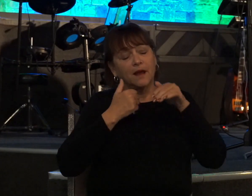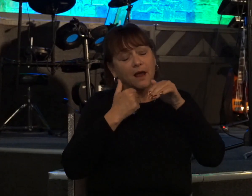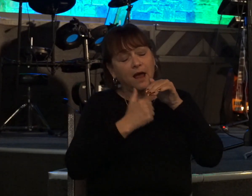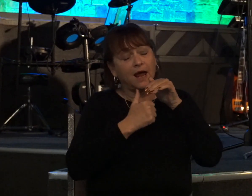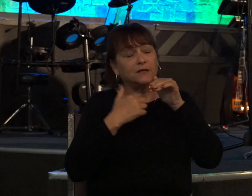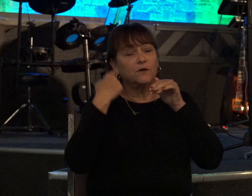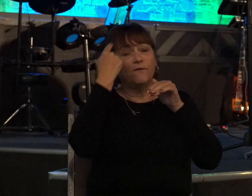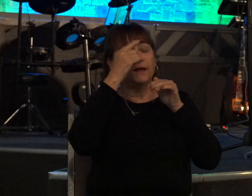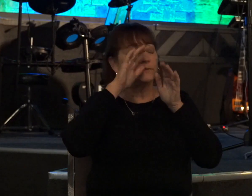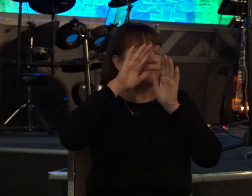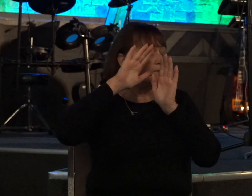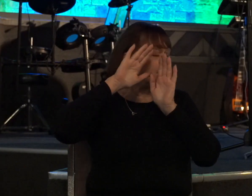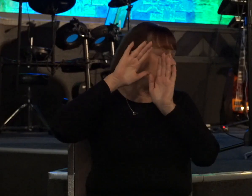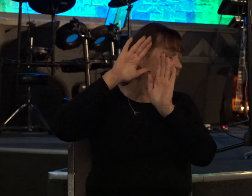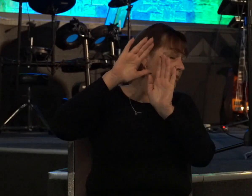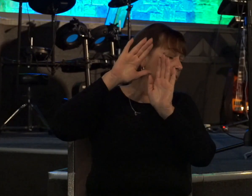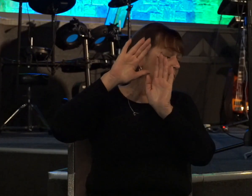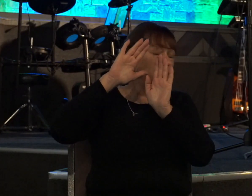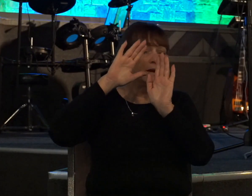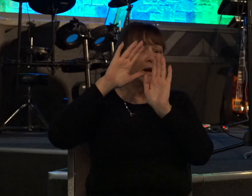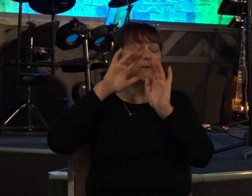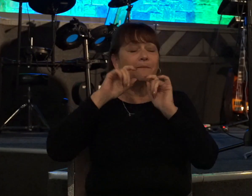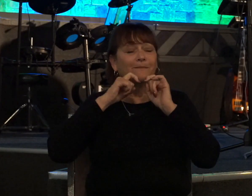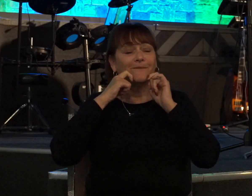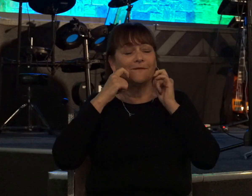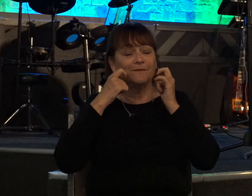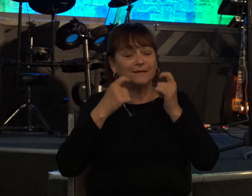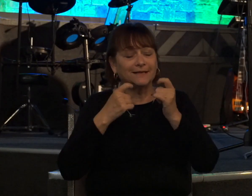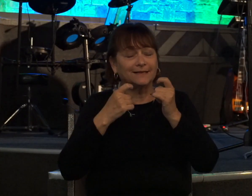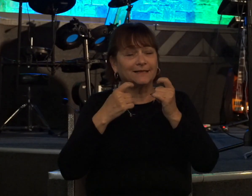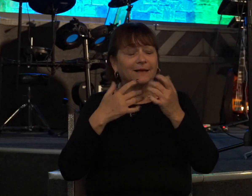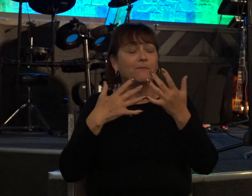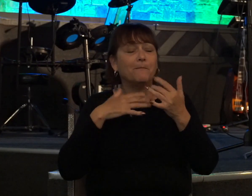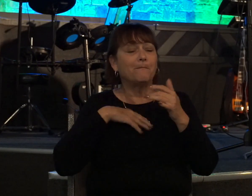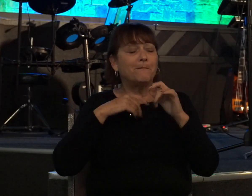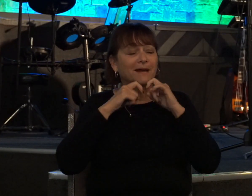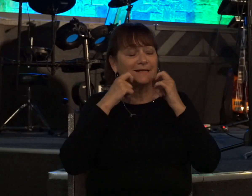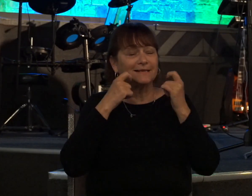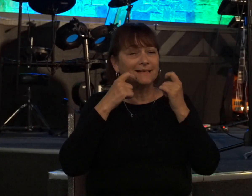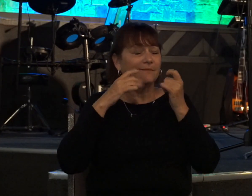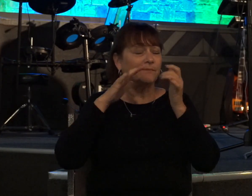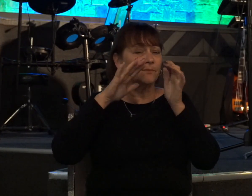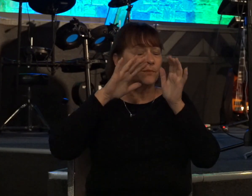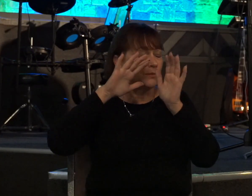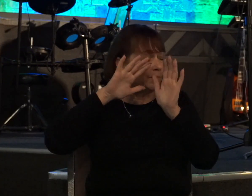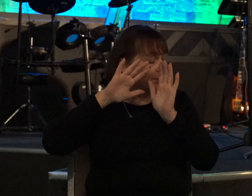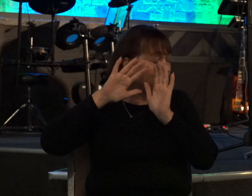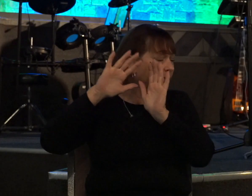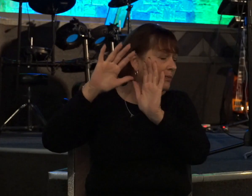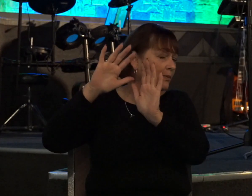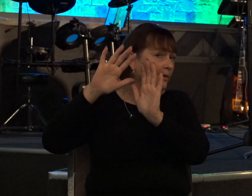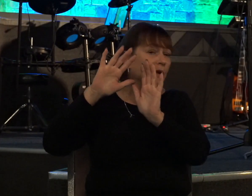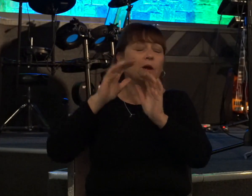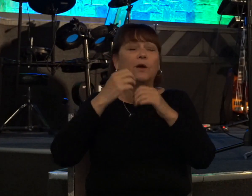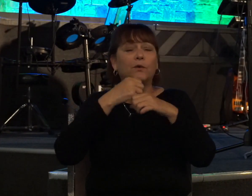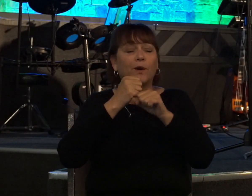sins and blot out all my iniquities create in me a clean heart oh God and renew a